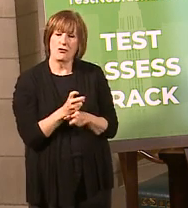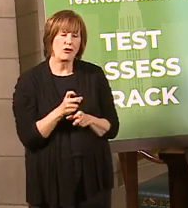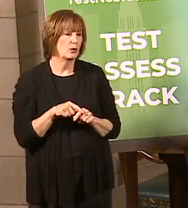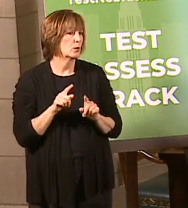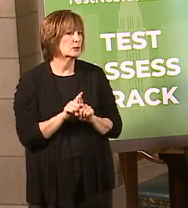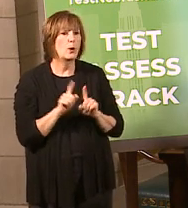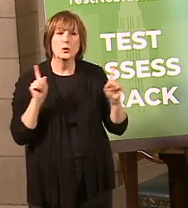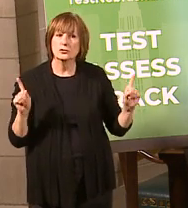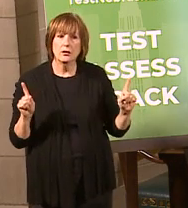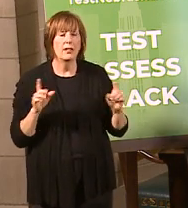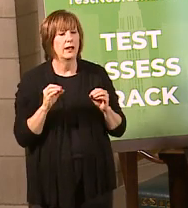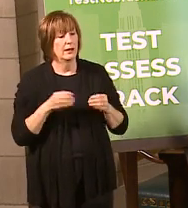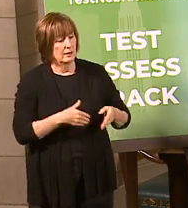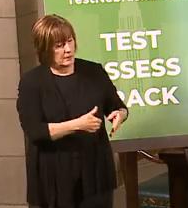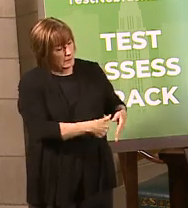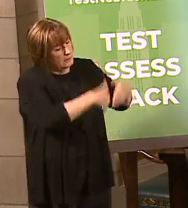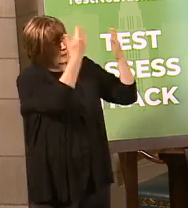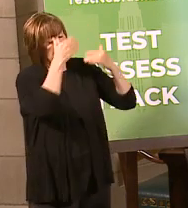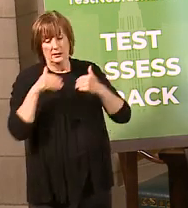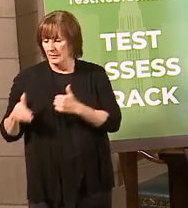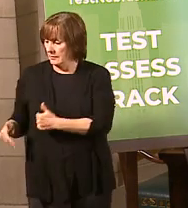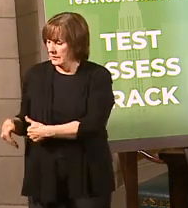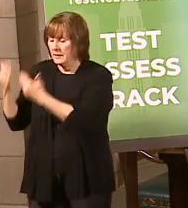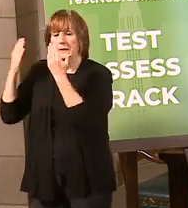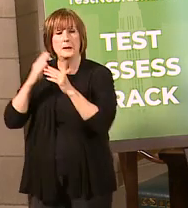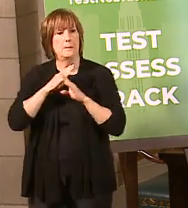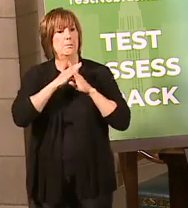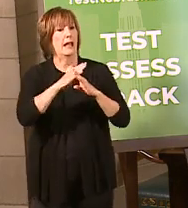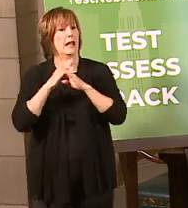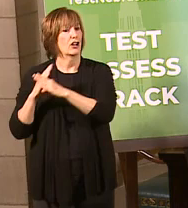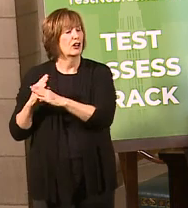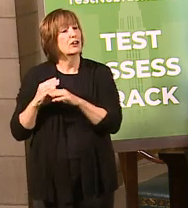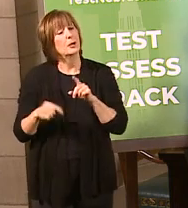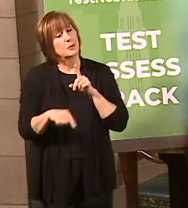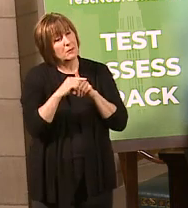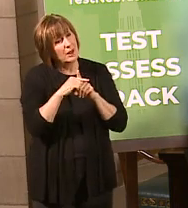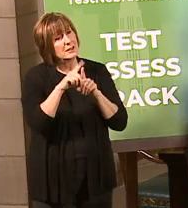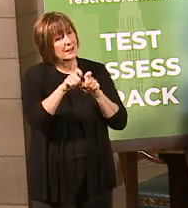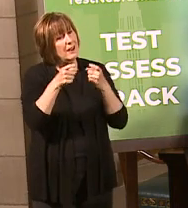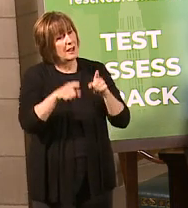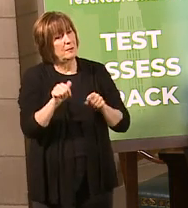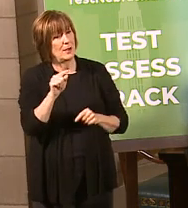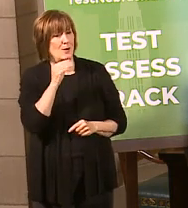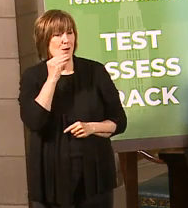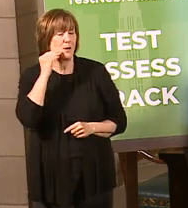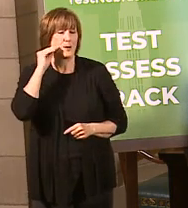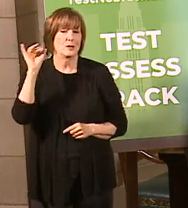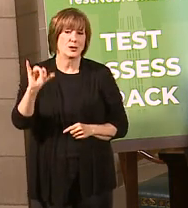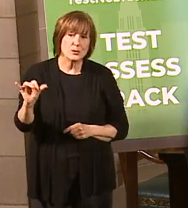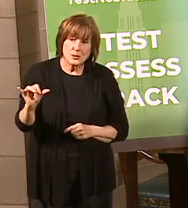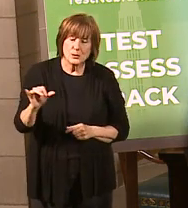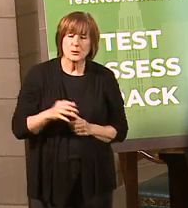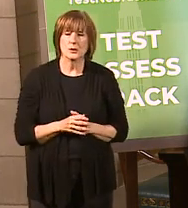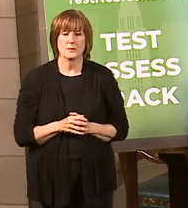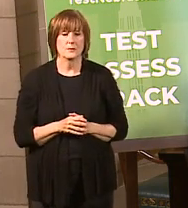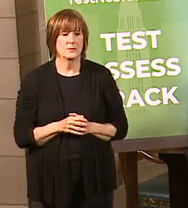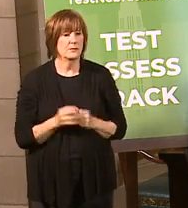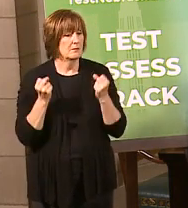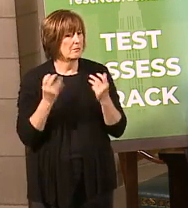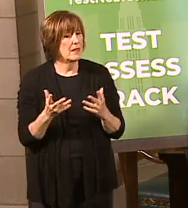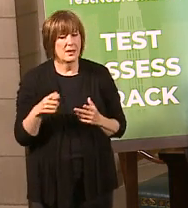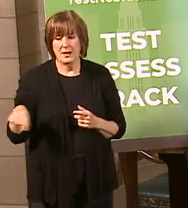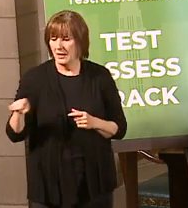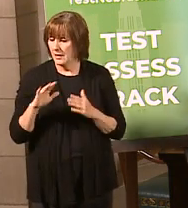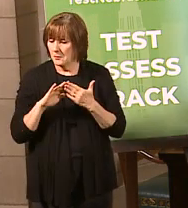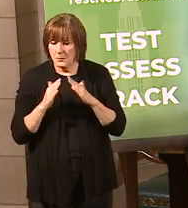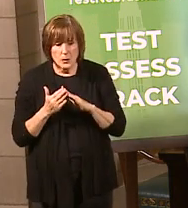and put up those barriers. And then the other thing we've got to remember, too, is this also has to happen at home, too, and we've talked a lot about that where a lot of these